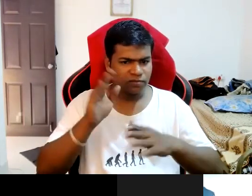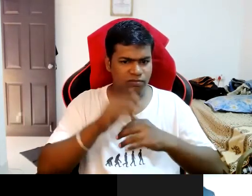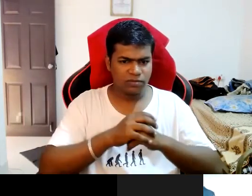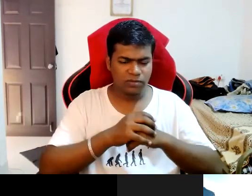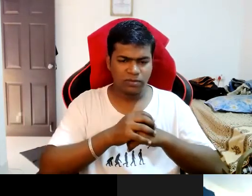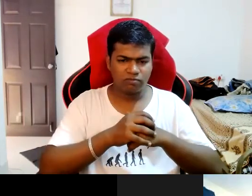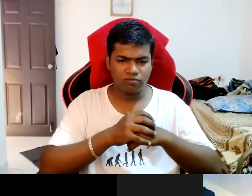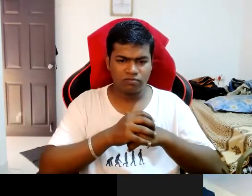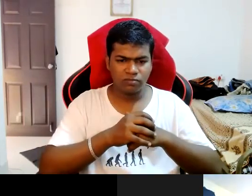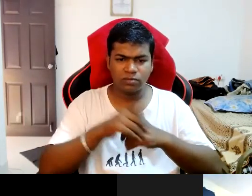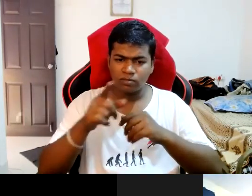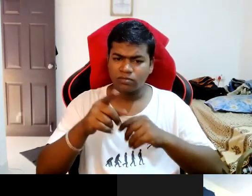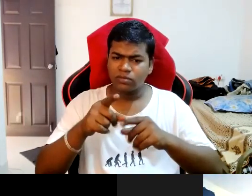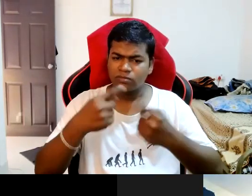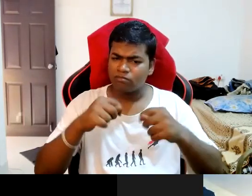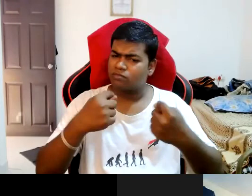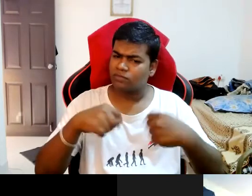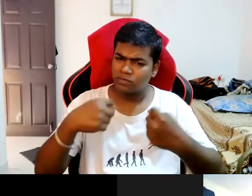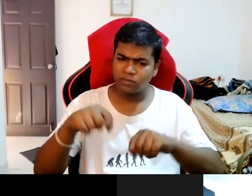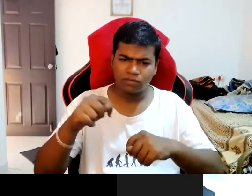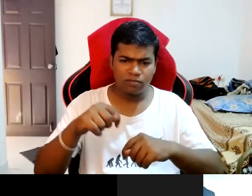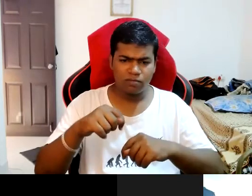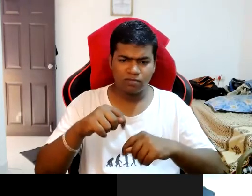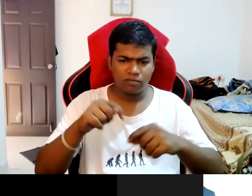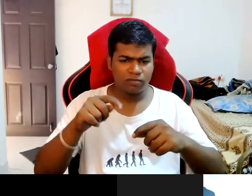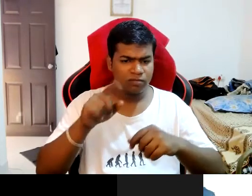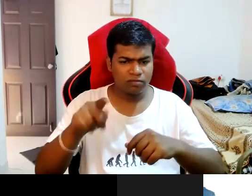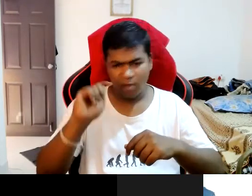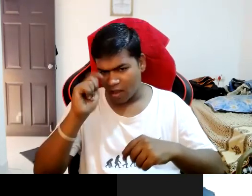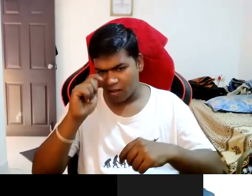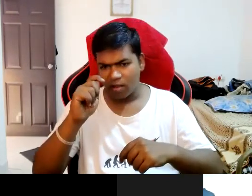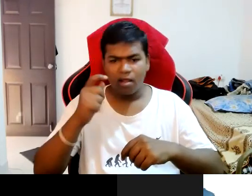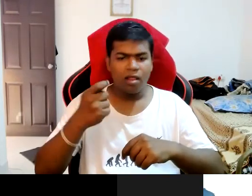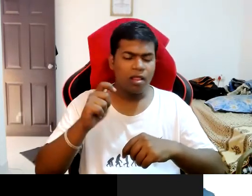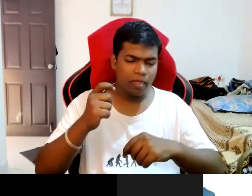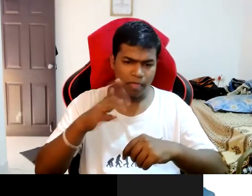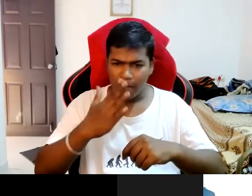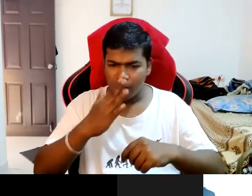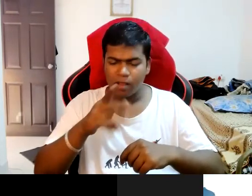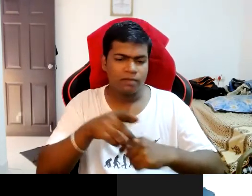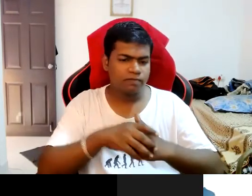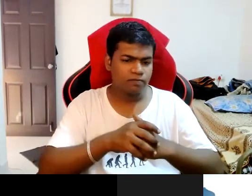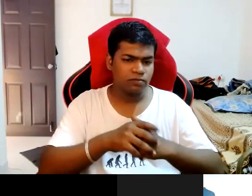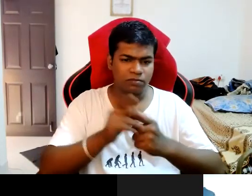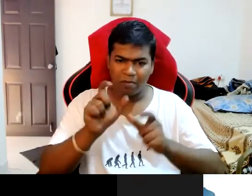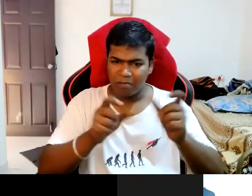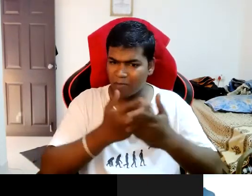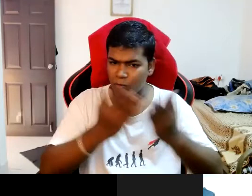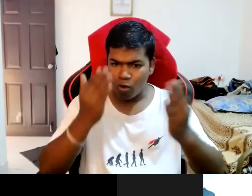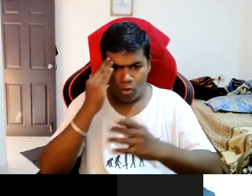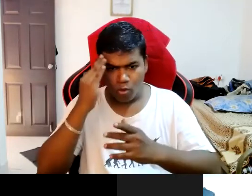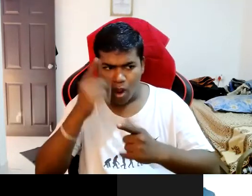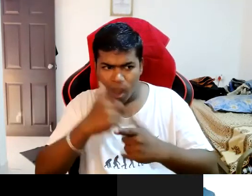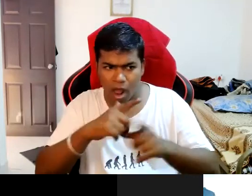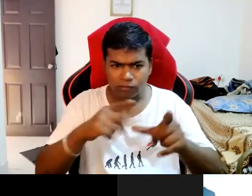still I try to communicate people with the English Tamil whichever the people know with that I started